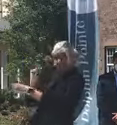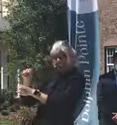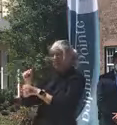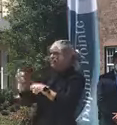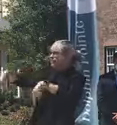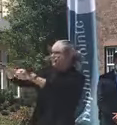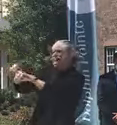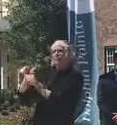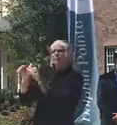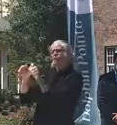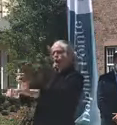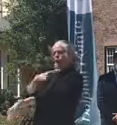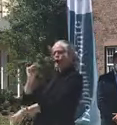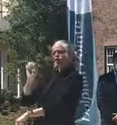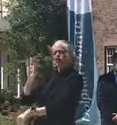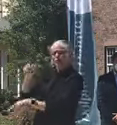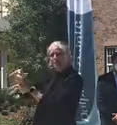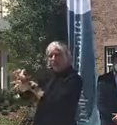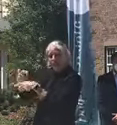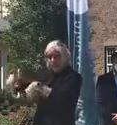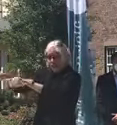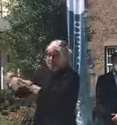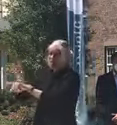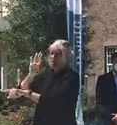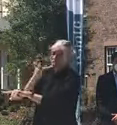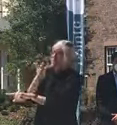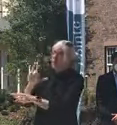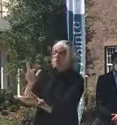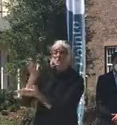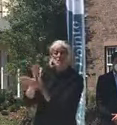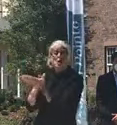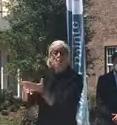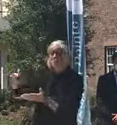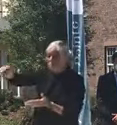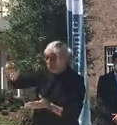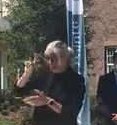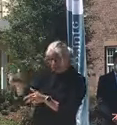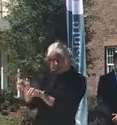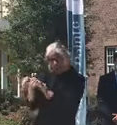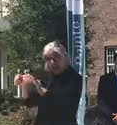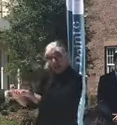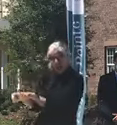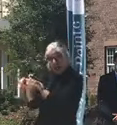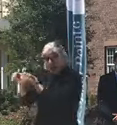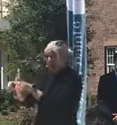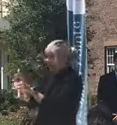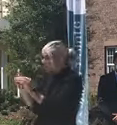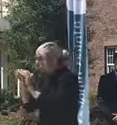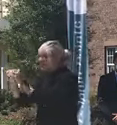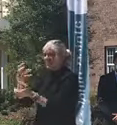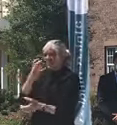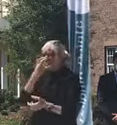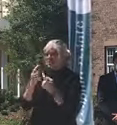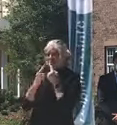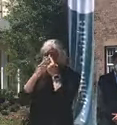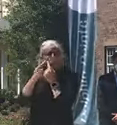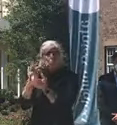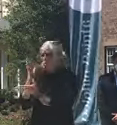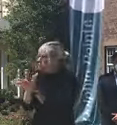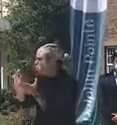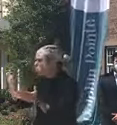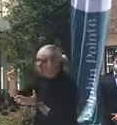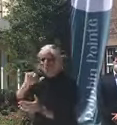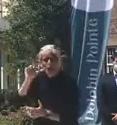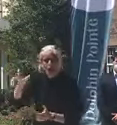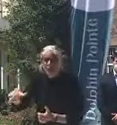hospital, fortunately, in some cases, they don't need to be on a ventilator on the ICU. But to send them back to that facility,